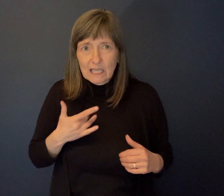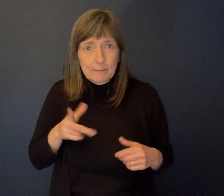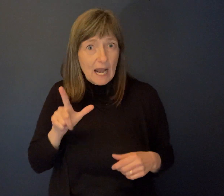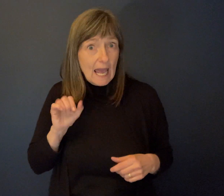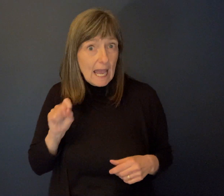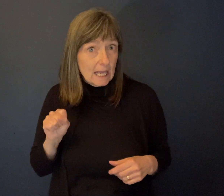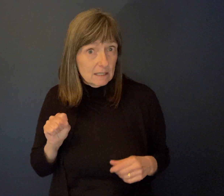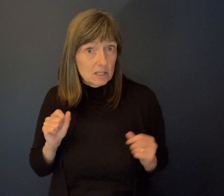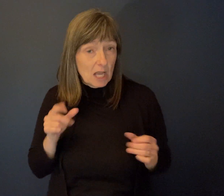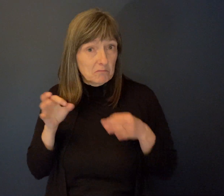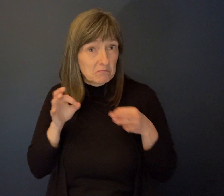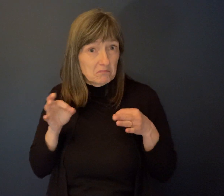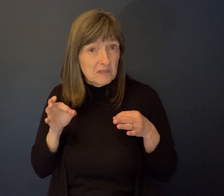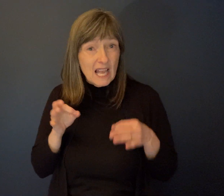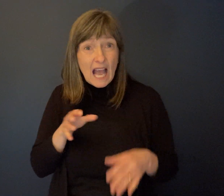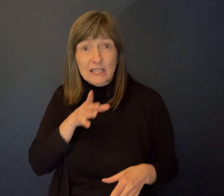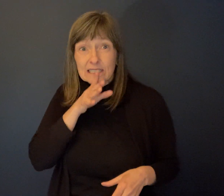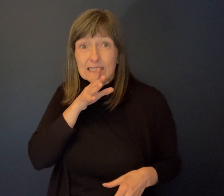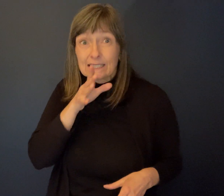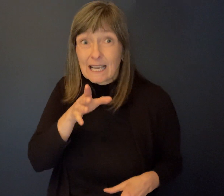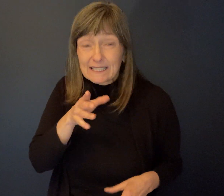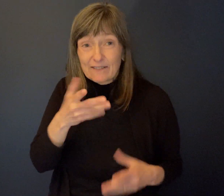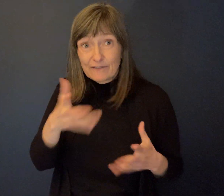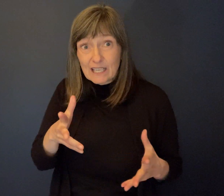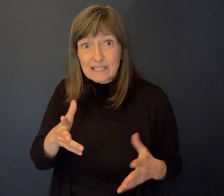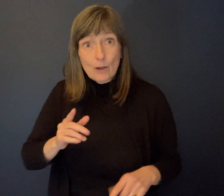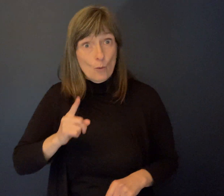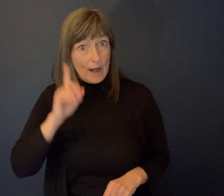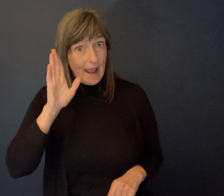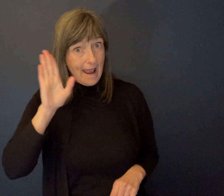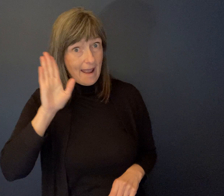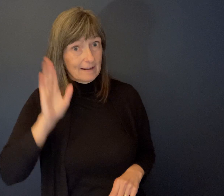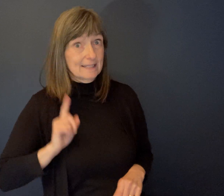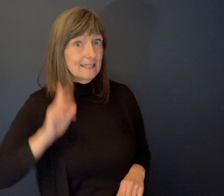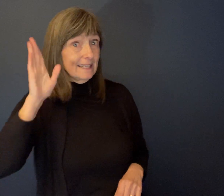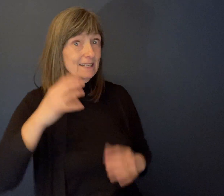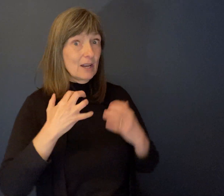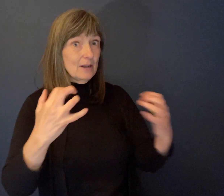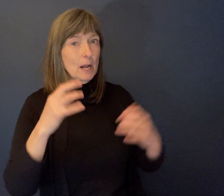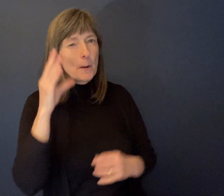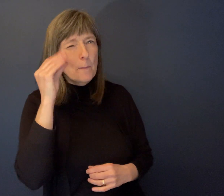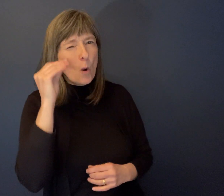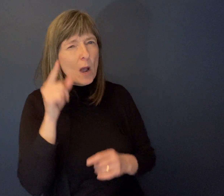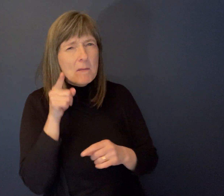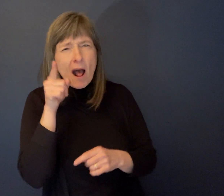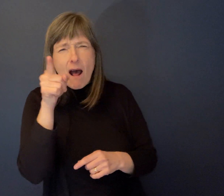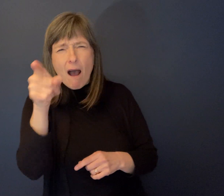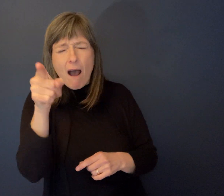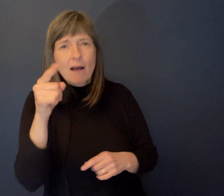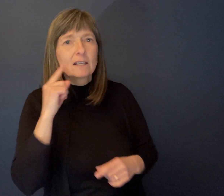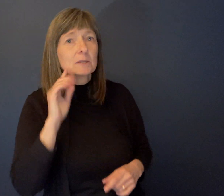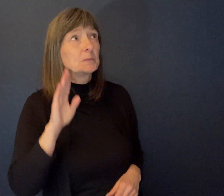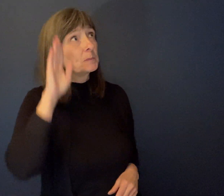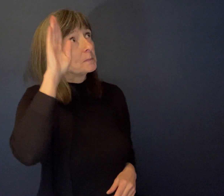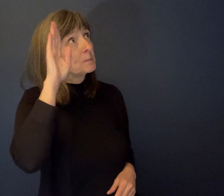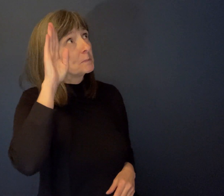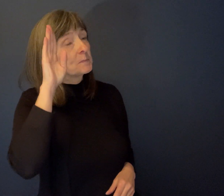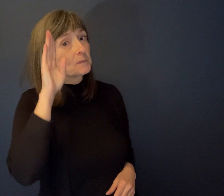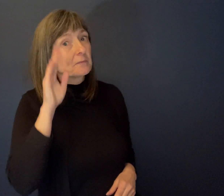and just got it out of my mouth. And the hand goes up and the little boy in the back of the room says, he just came out of a science class.